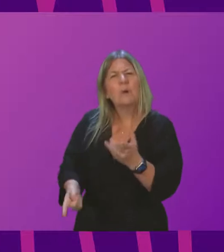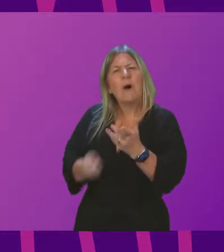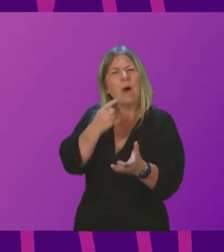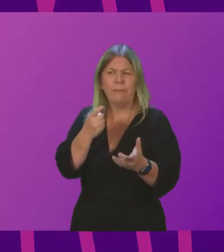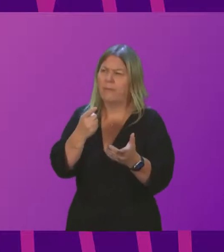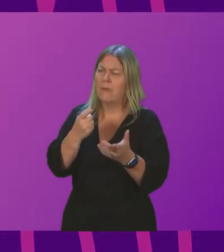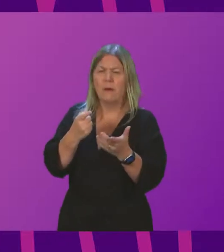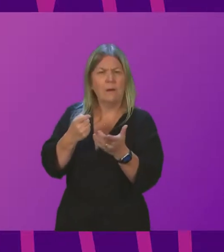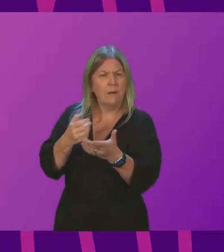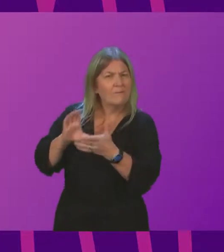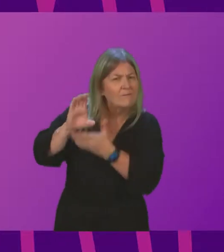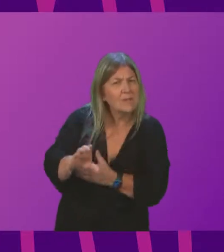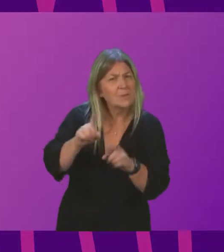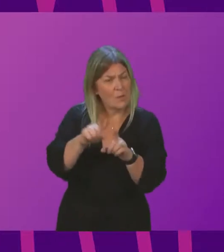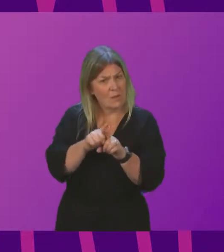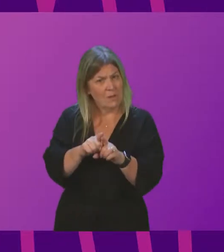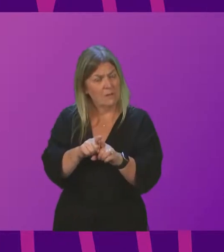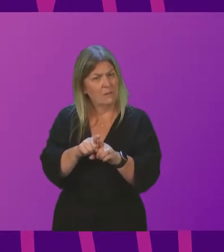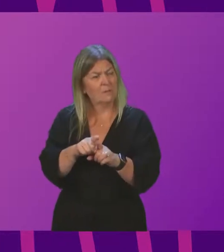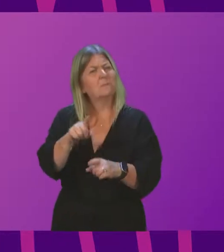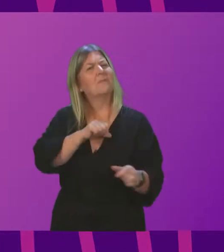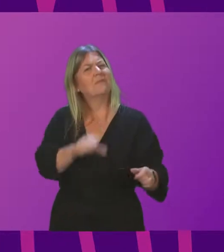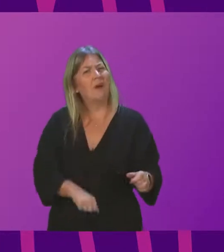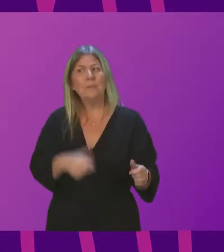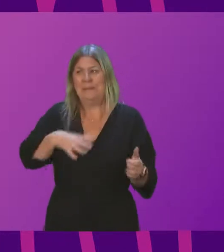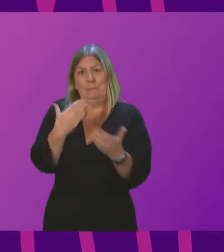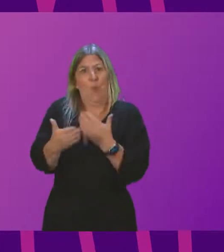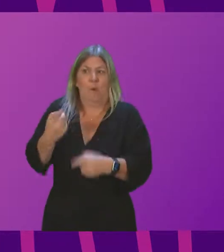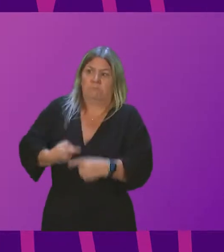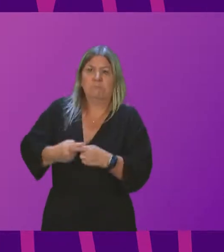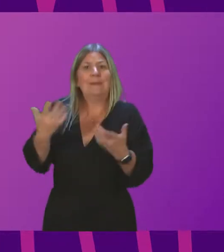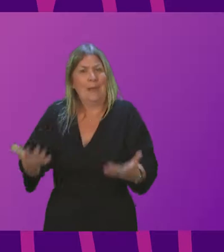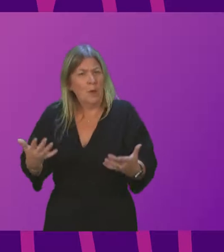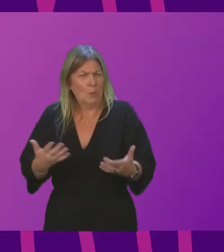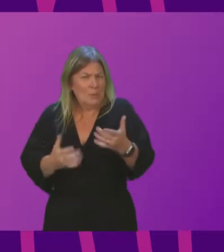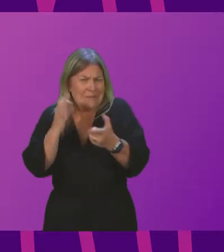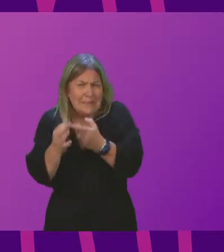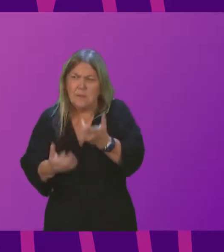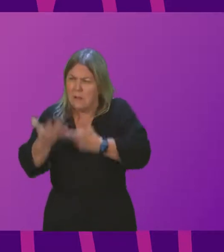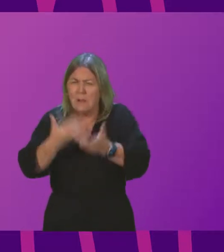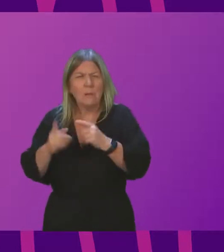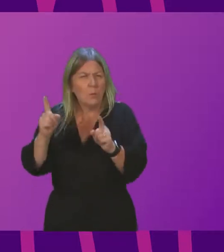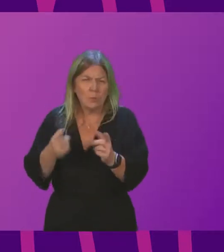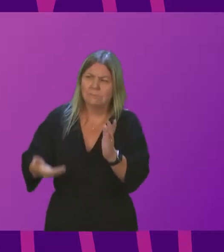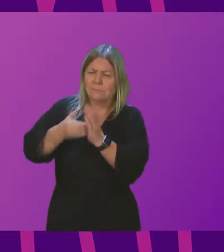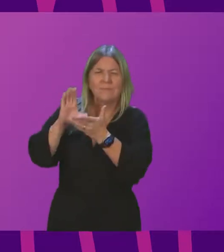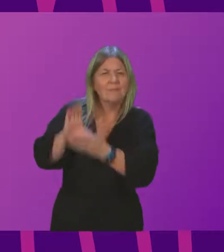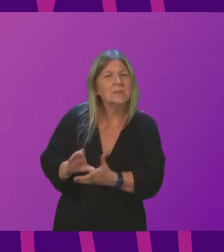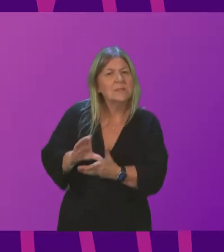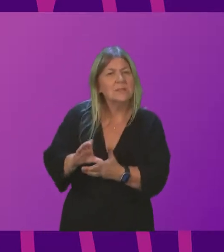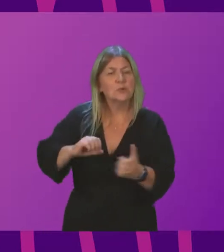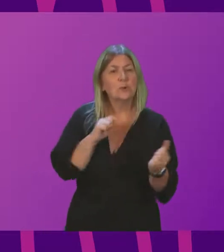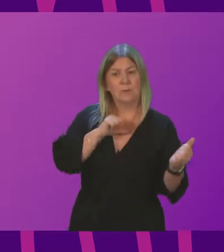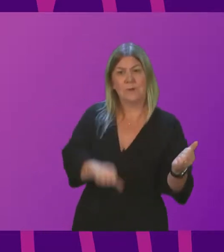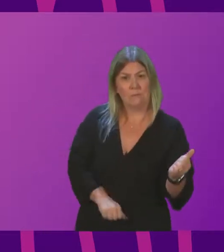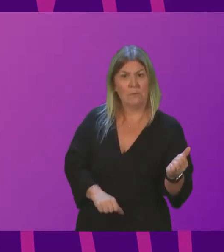a long-standing Conservative demand. But farmers require urgency on the detail of that extended funding. Scottish agriculture has some of the